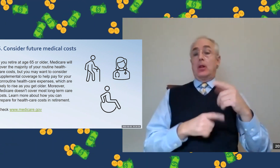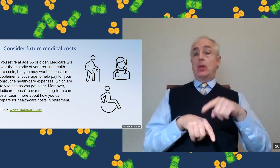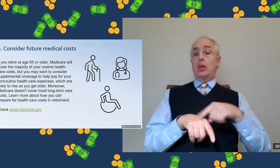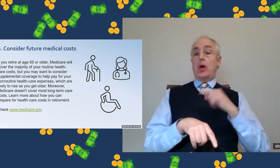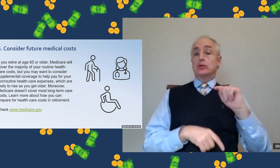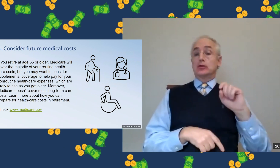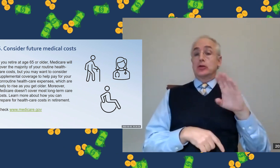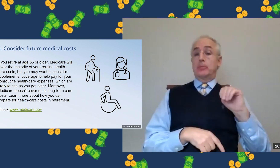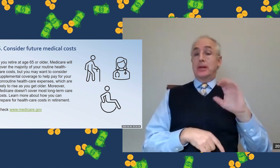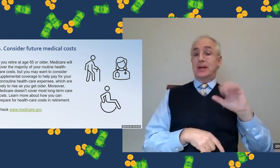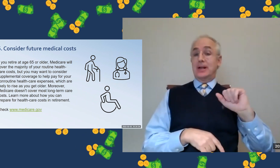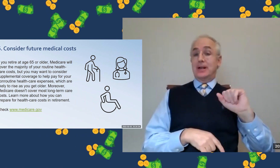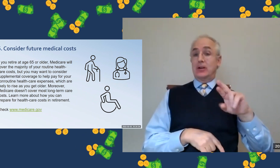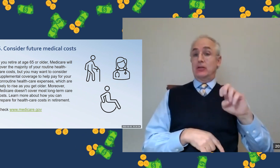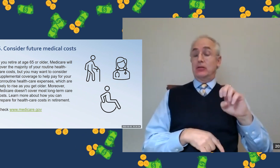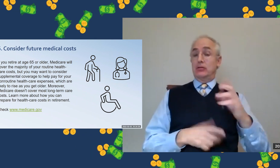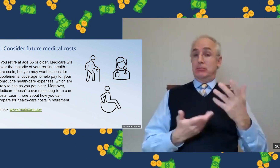wonder about long-term care insurance